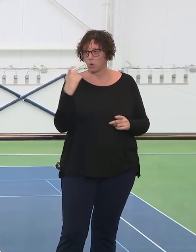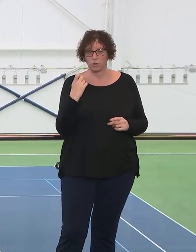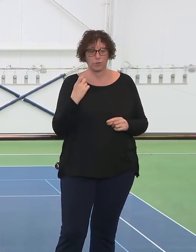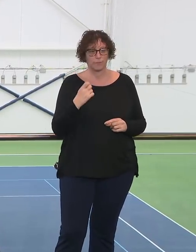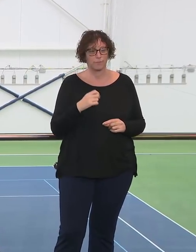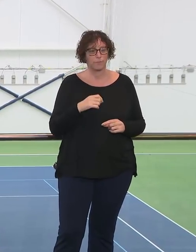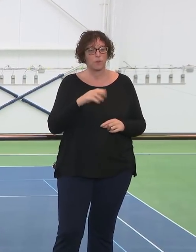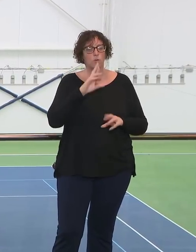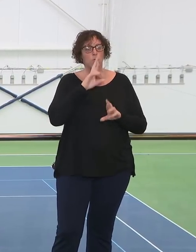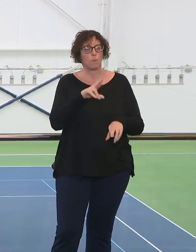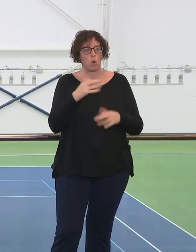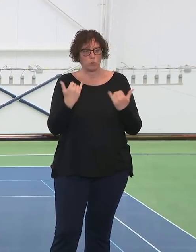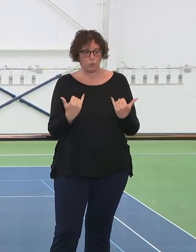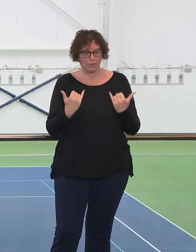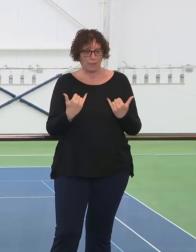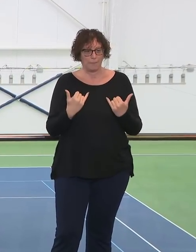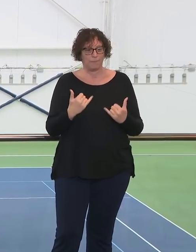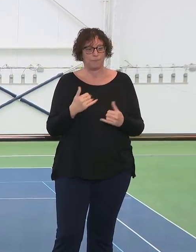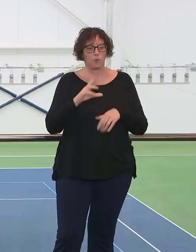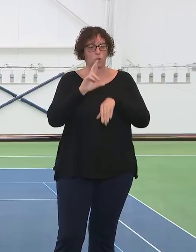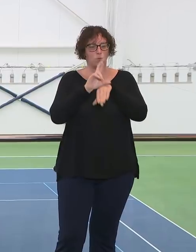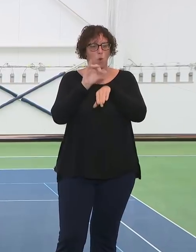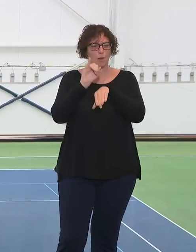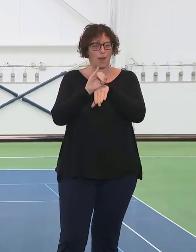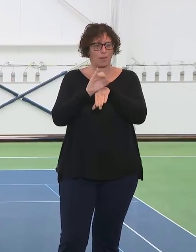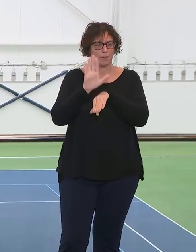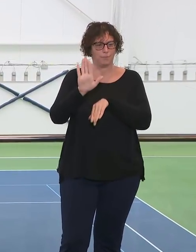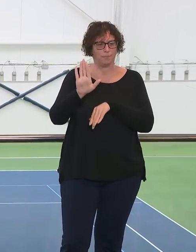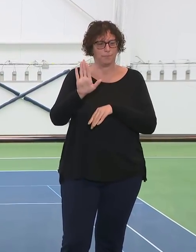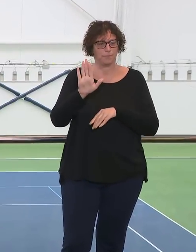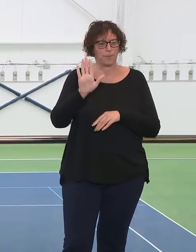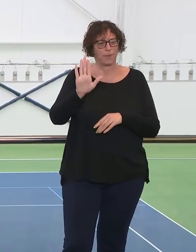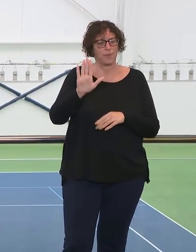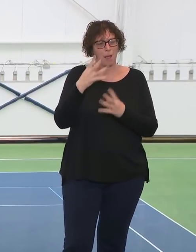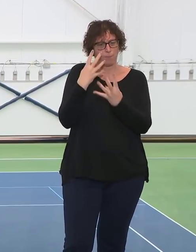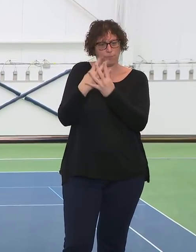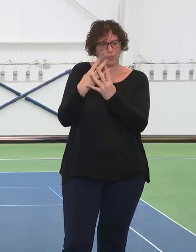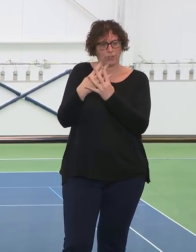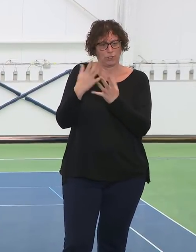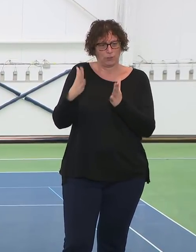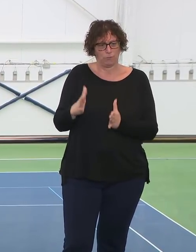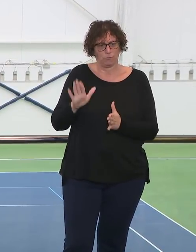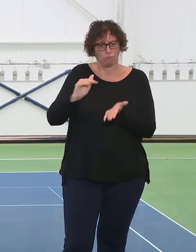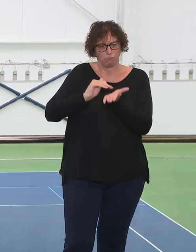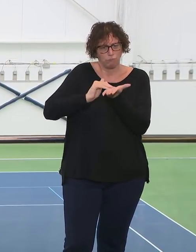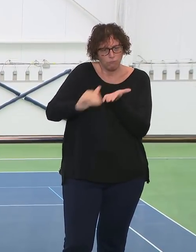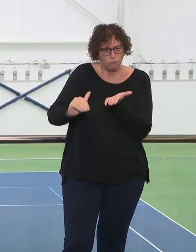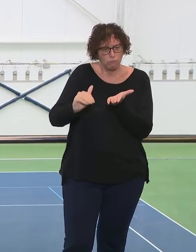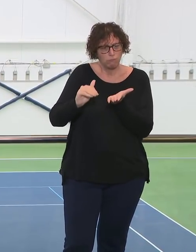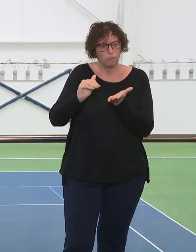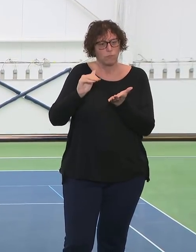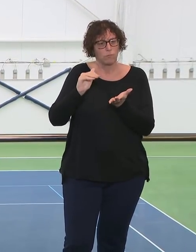I have not heard that.